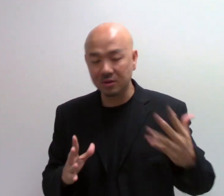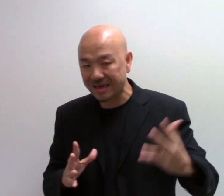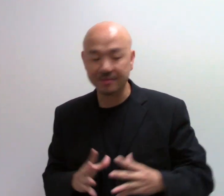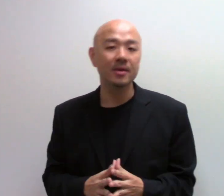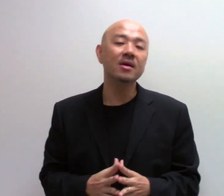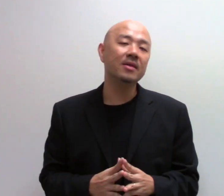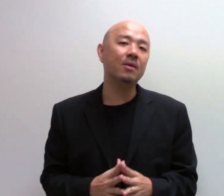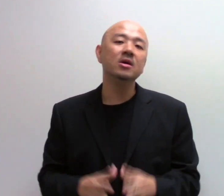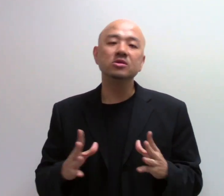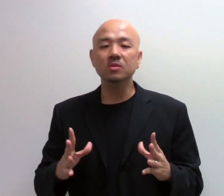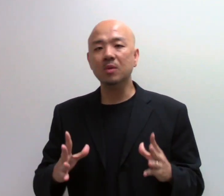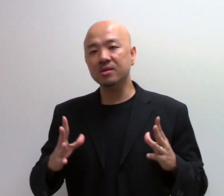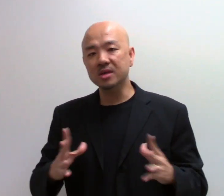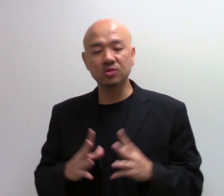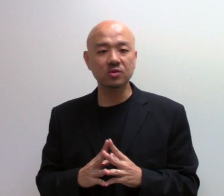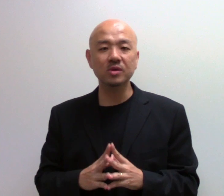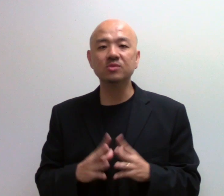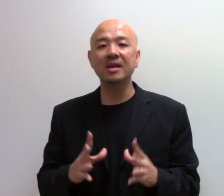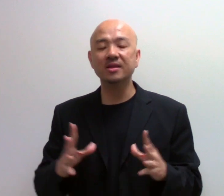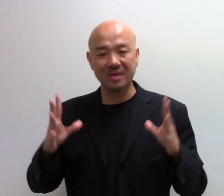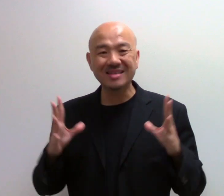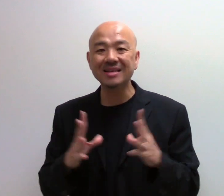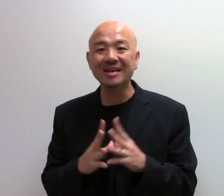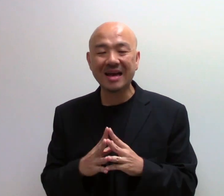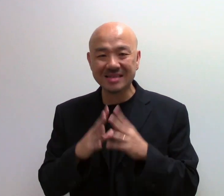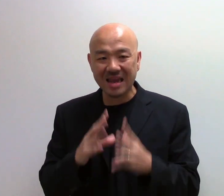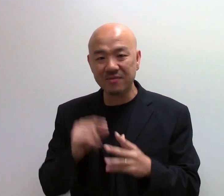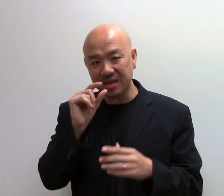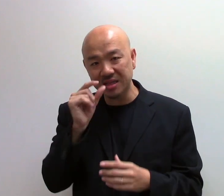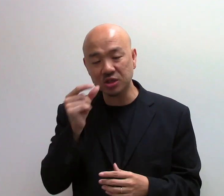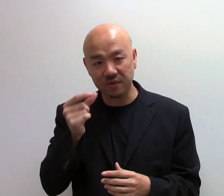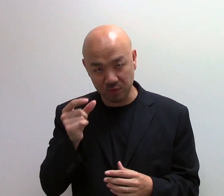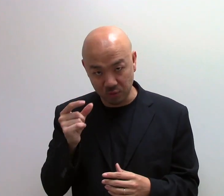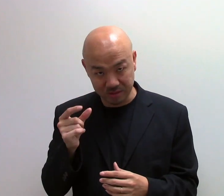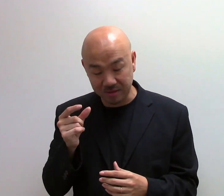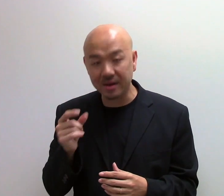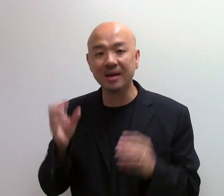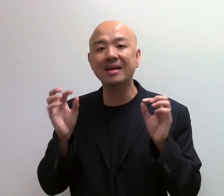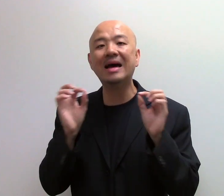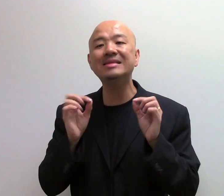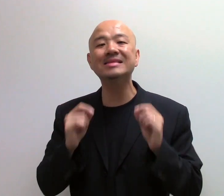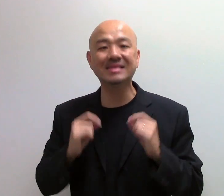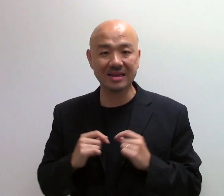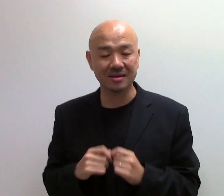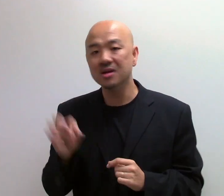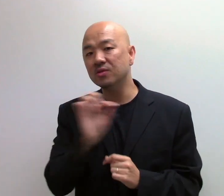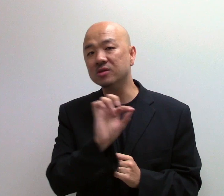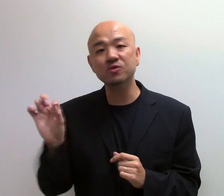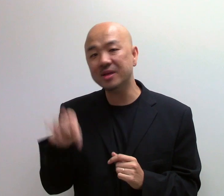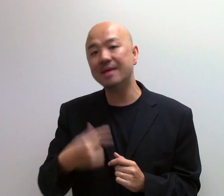content. Now, so what you need to do is really to internalize every inch of your notes, alright? And understand it. Not to read